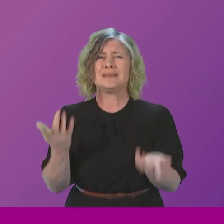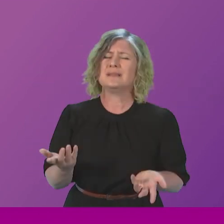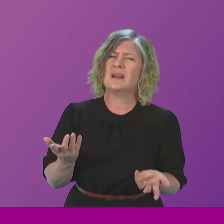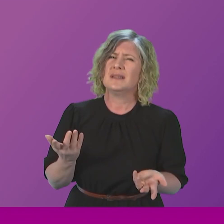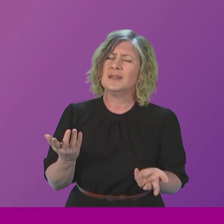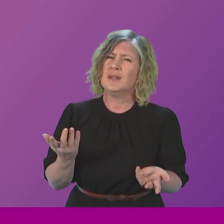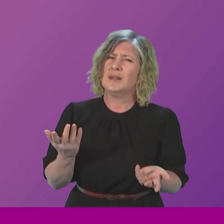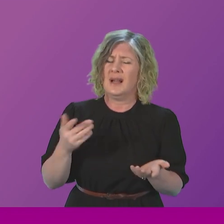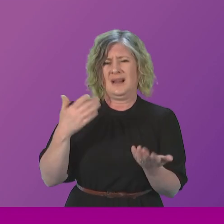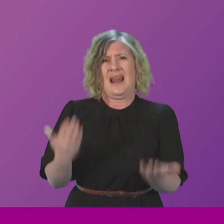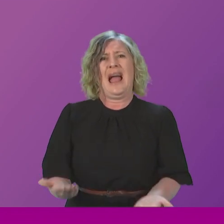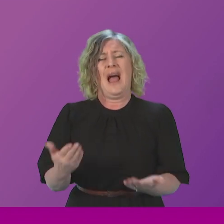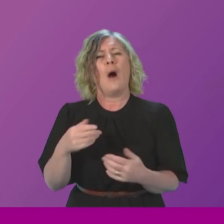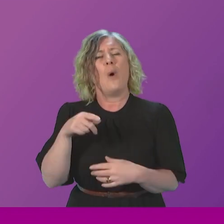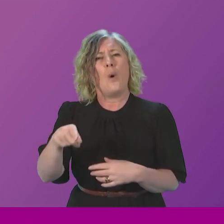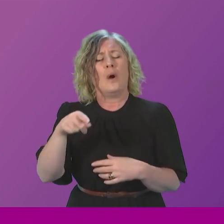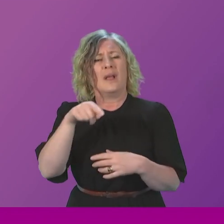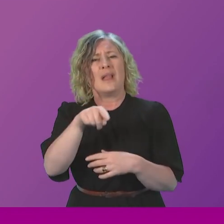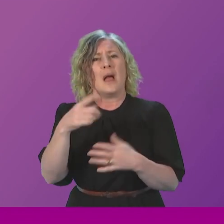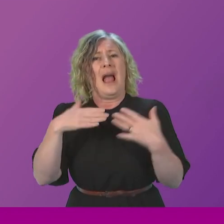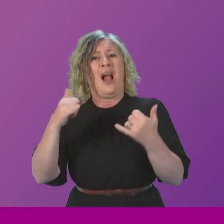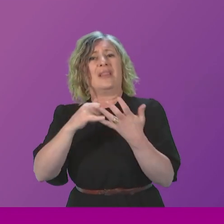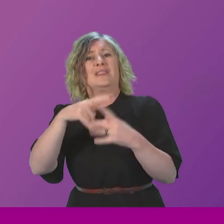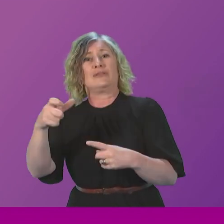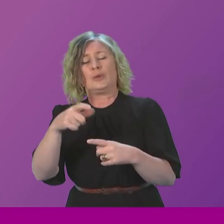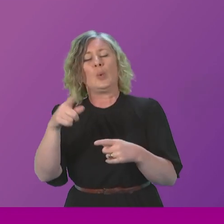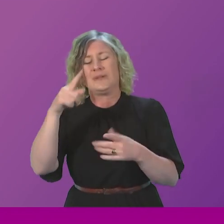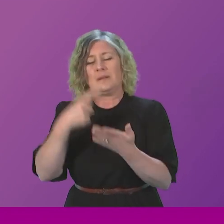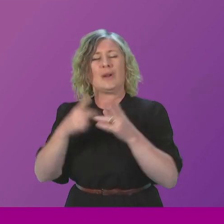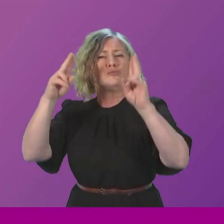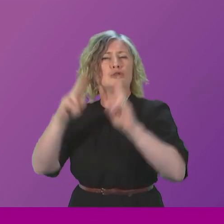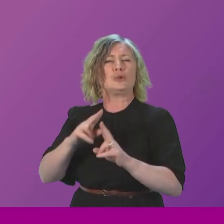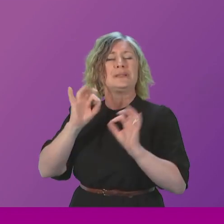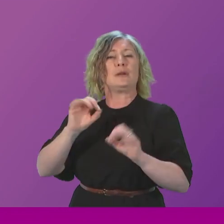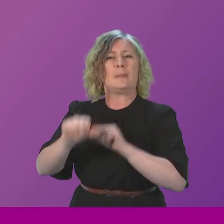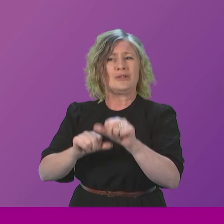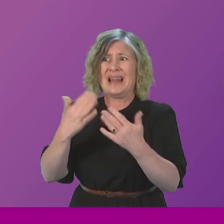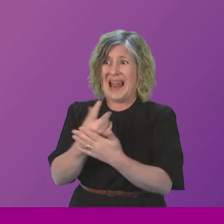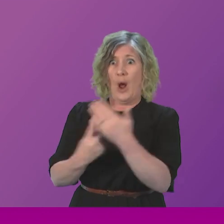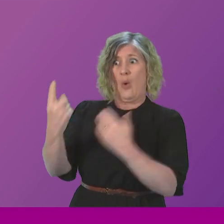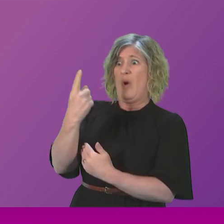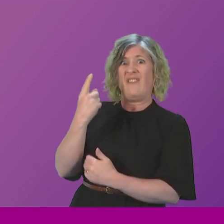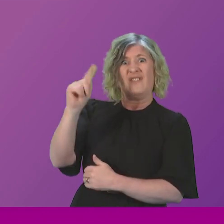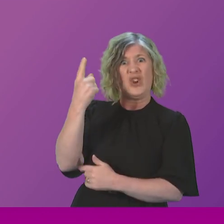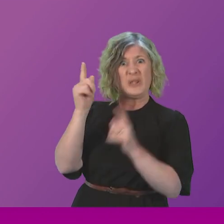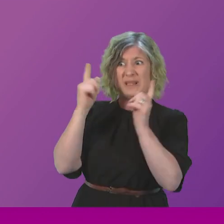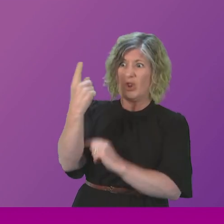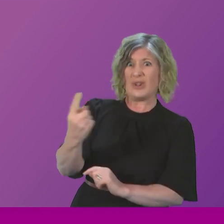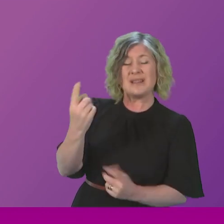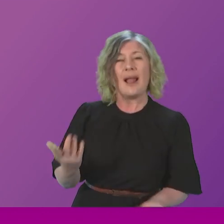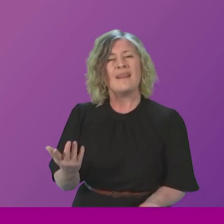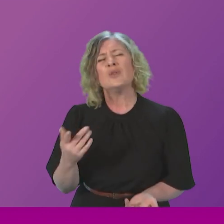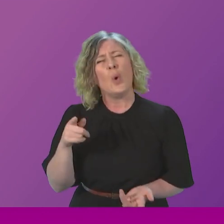the Health Secretary who took the failing board out of special measures, now the First Minister. Under the SNP,